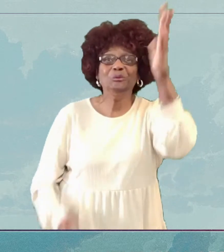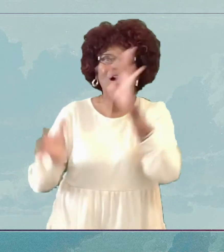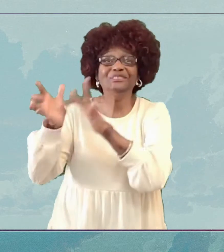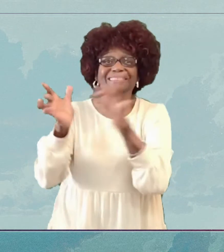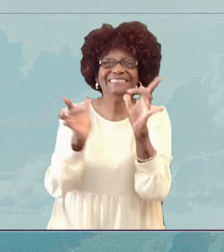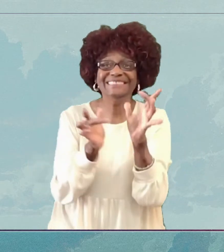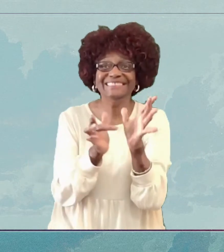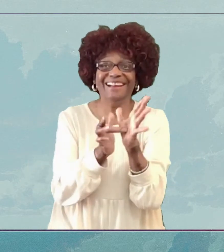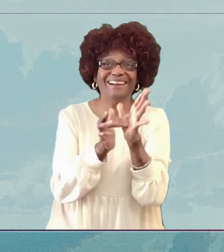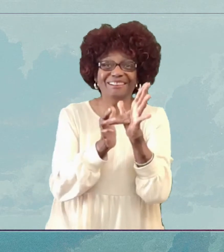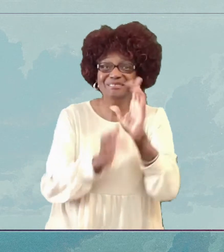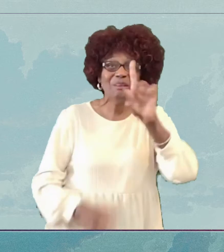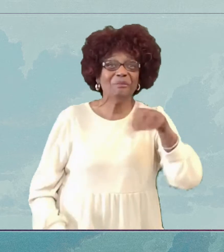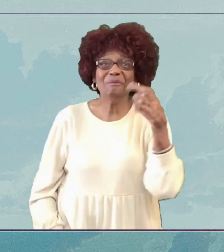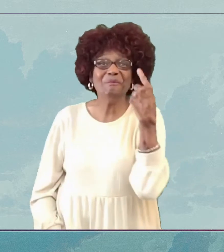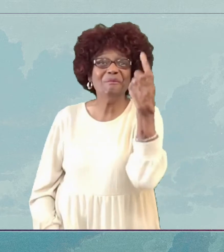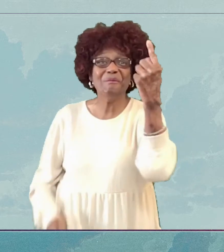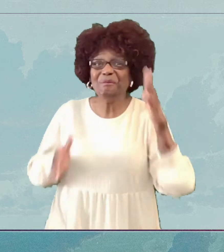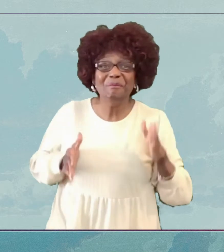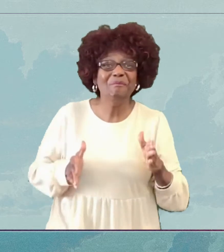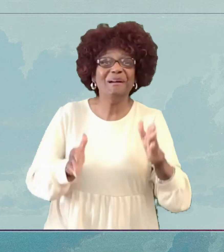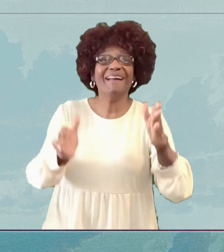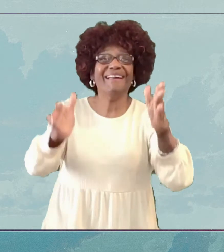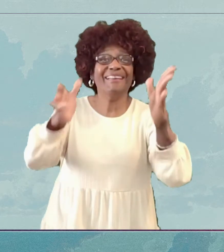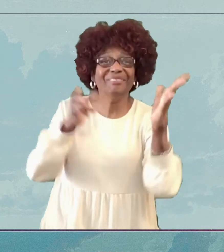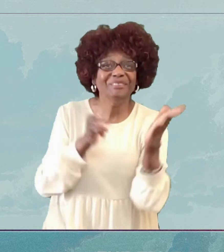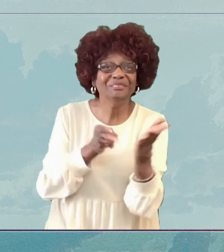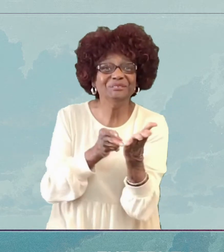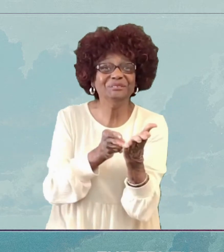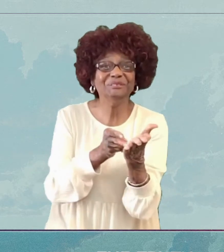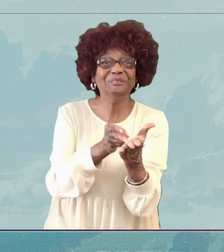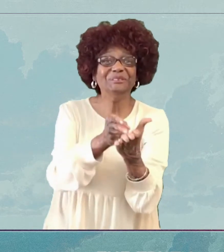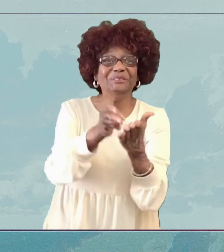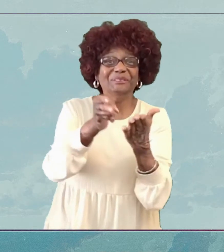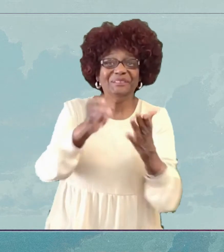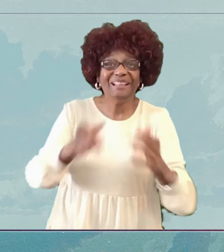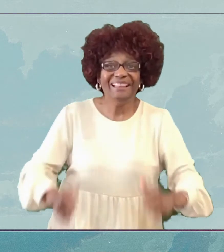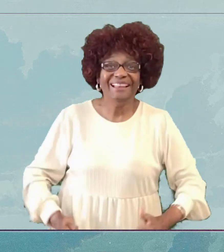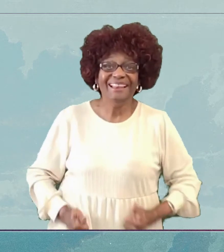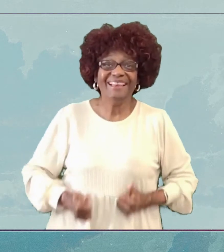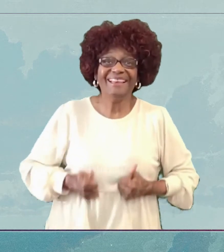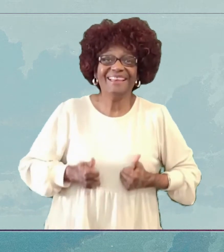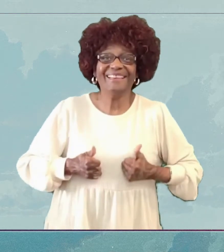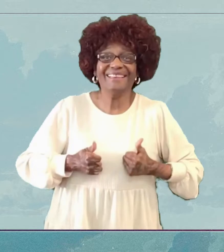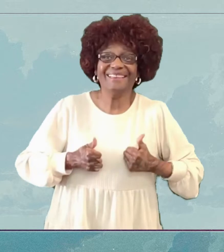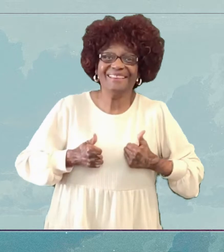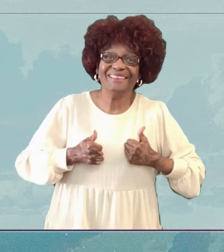are the way The truth The